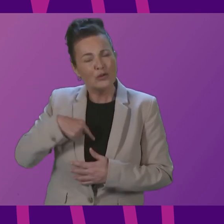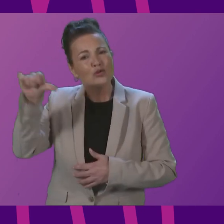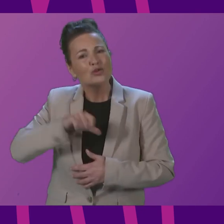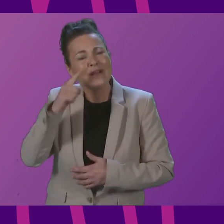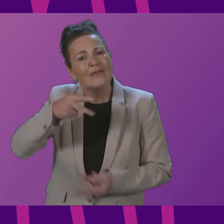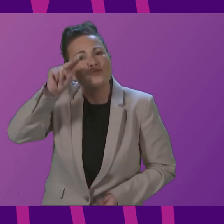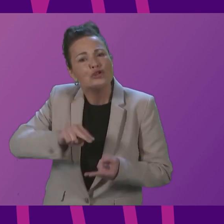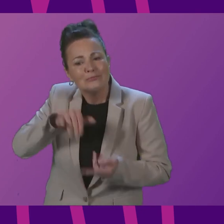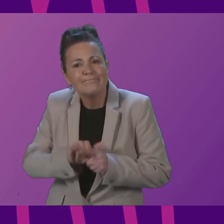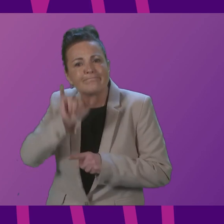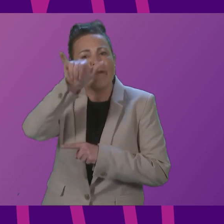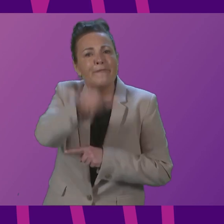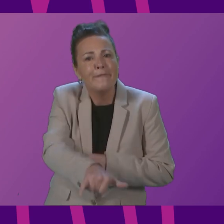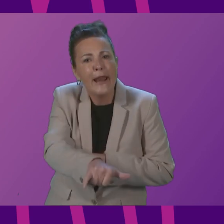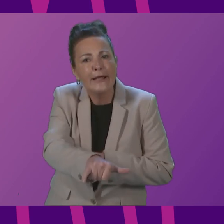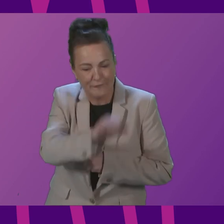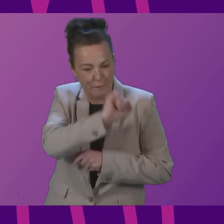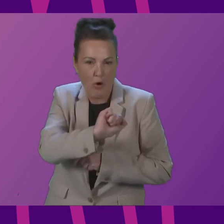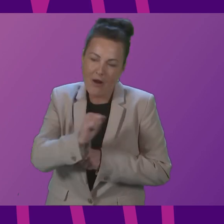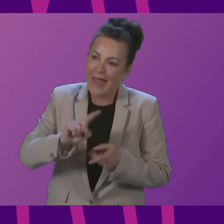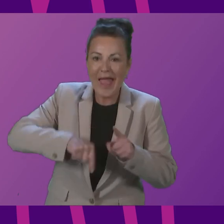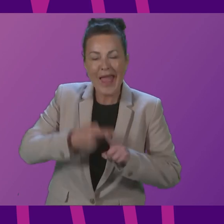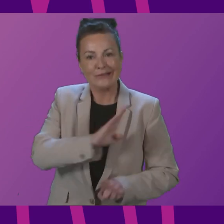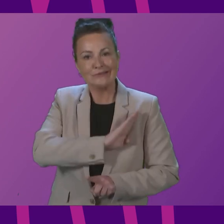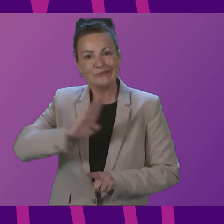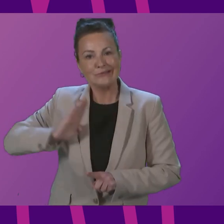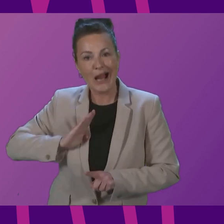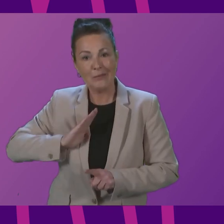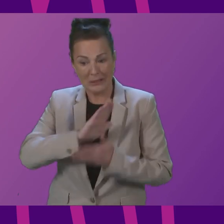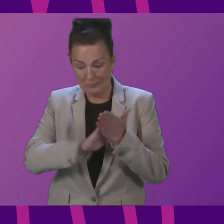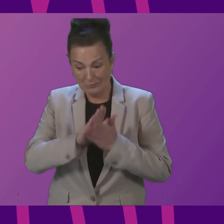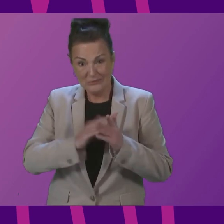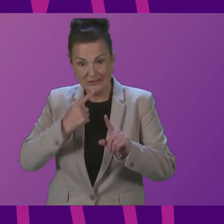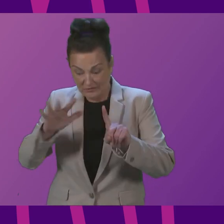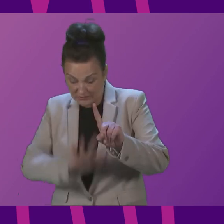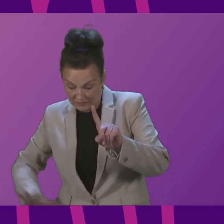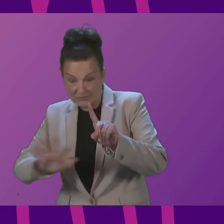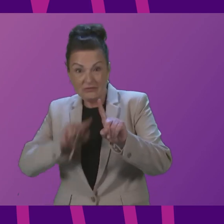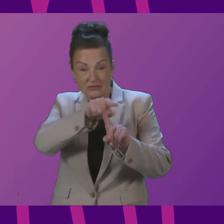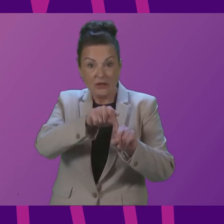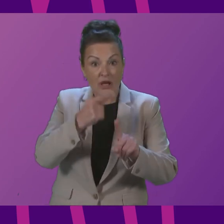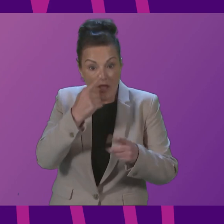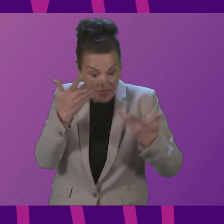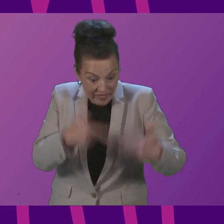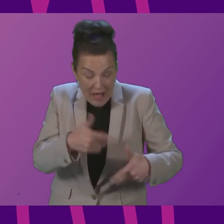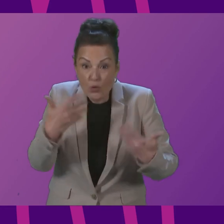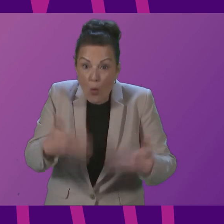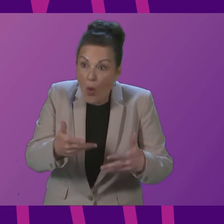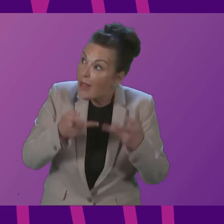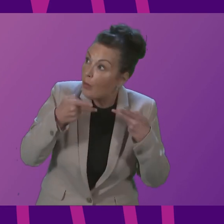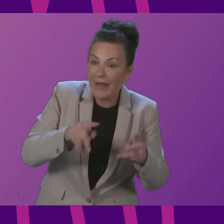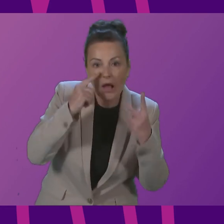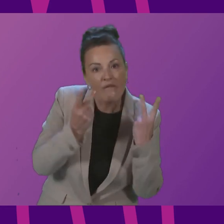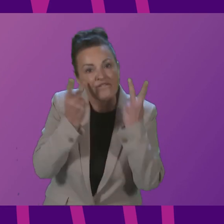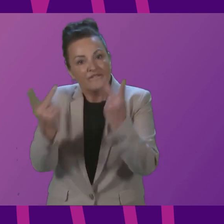remains suspended denying holders of the South Atlantic Maryland next of kin their only realistic chance of